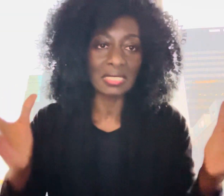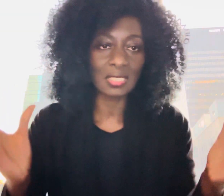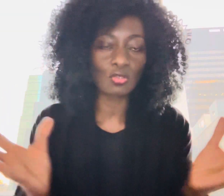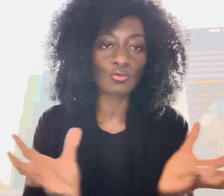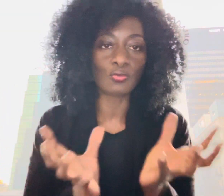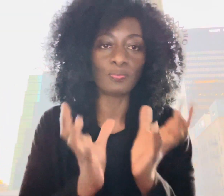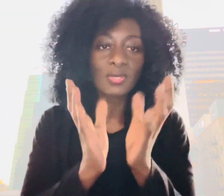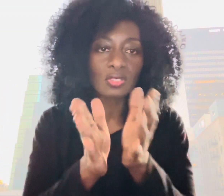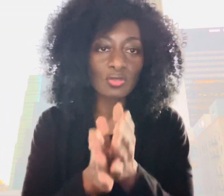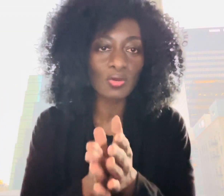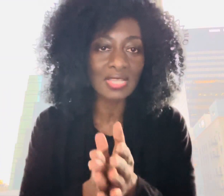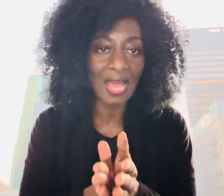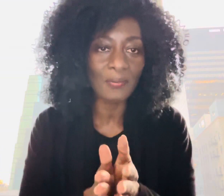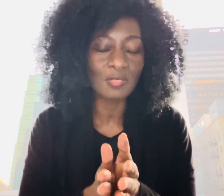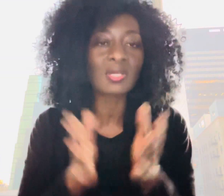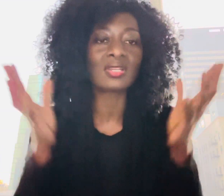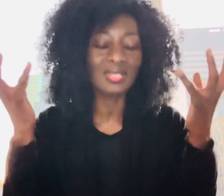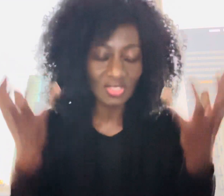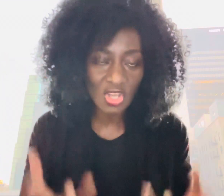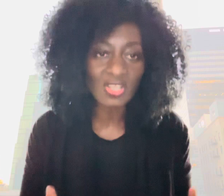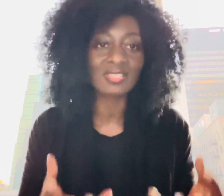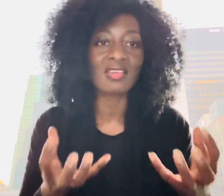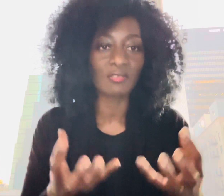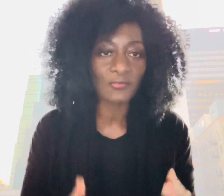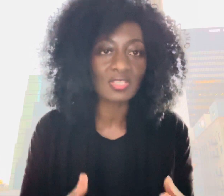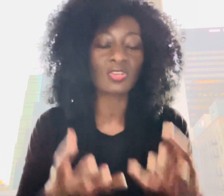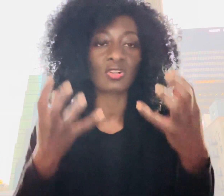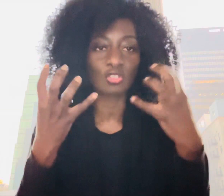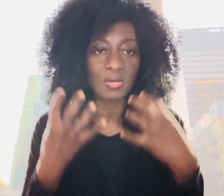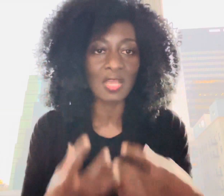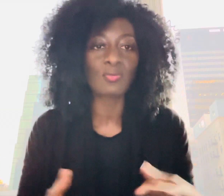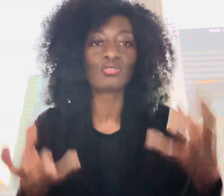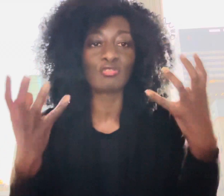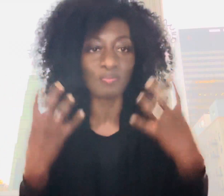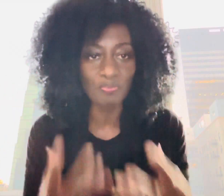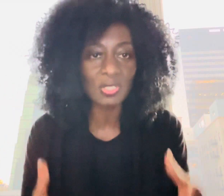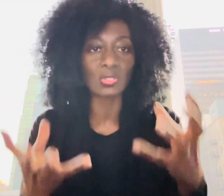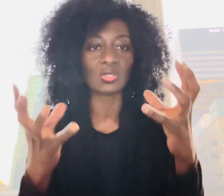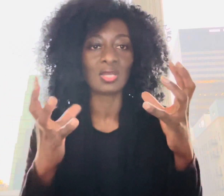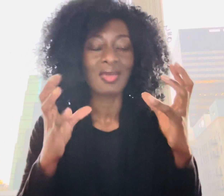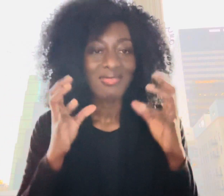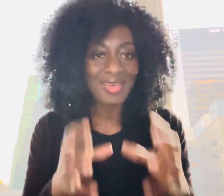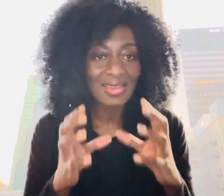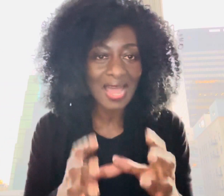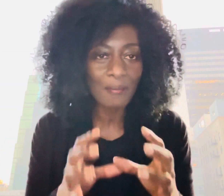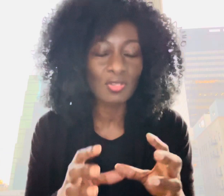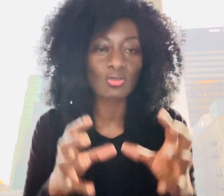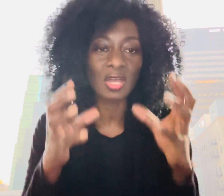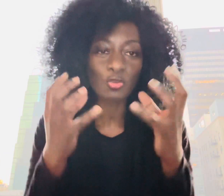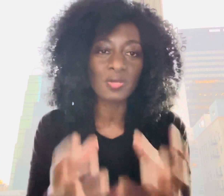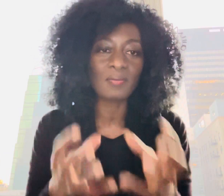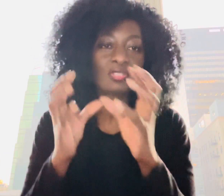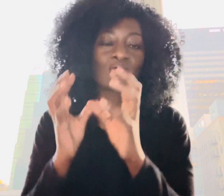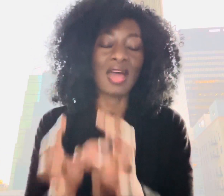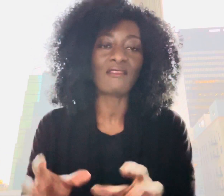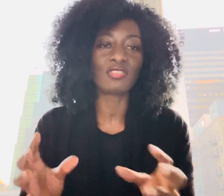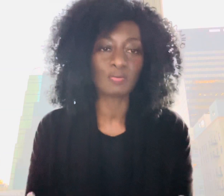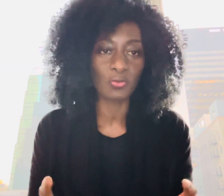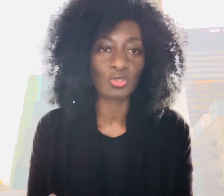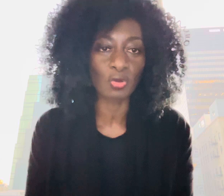to build those habits because it does take the physical to be able to build that habit so that you'll be able to have the spiritual